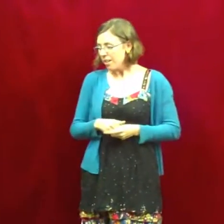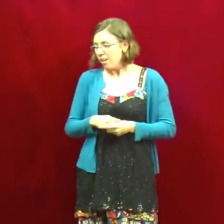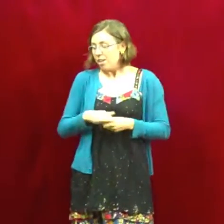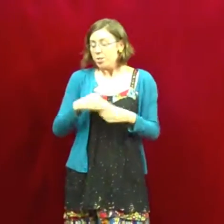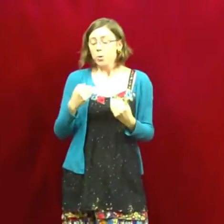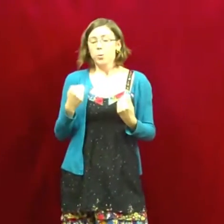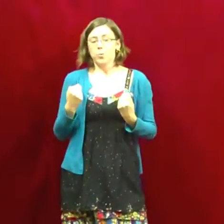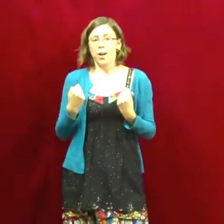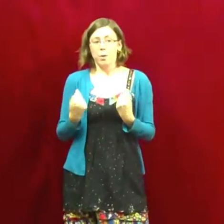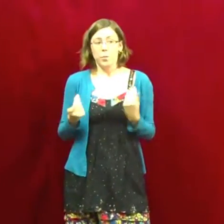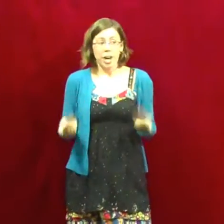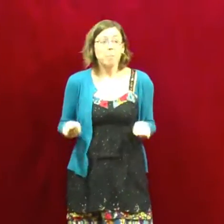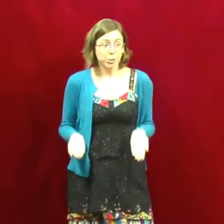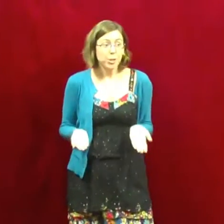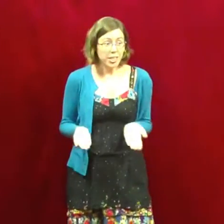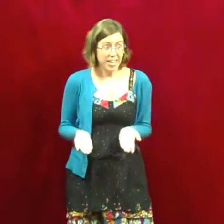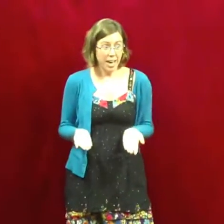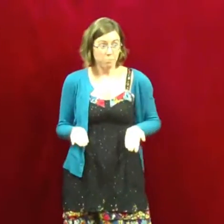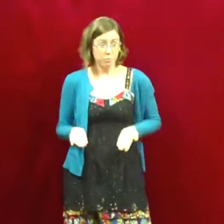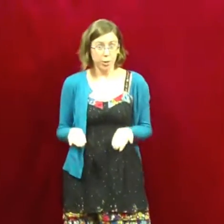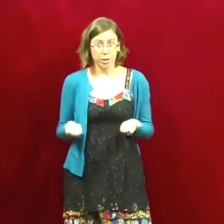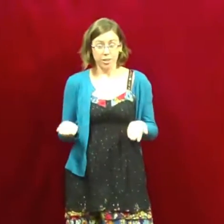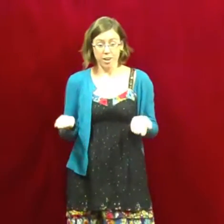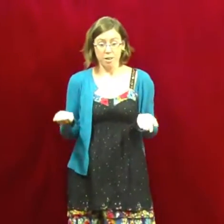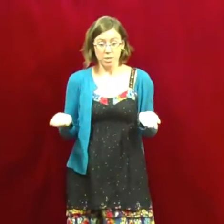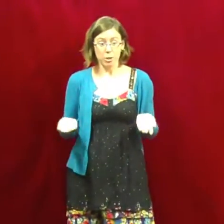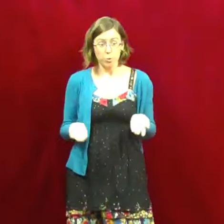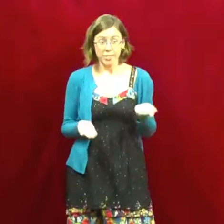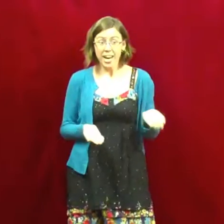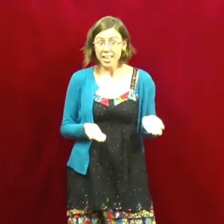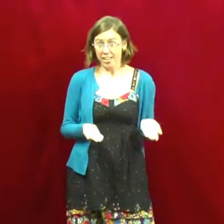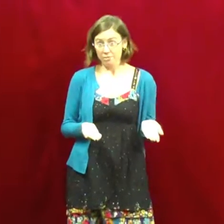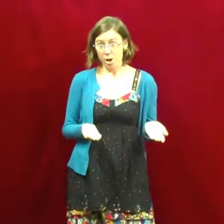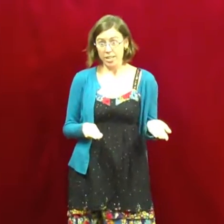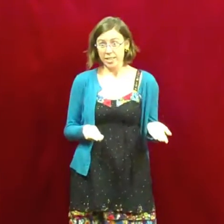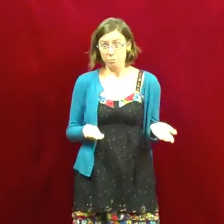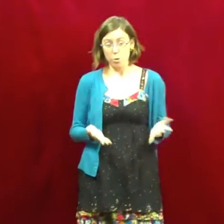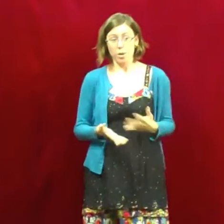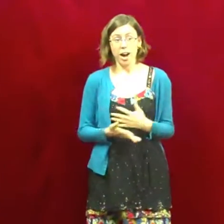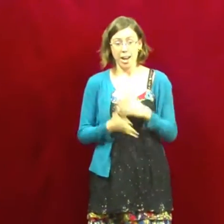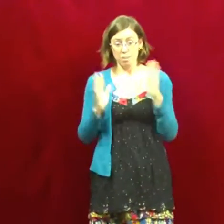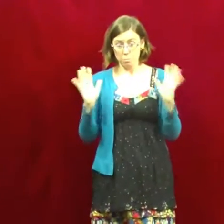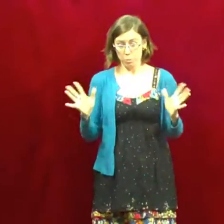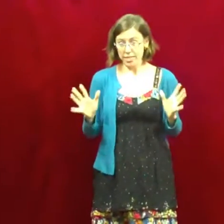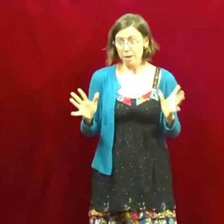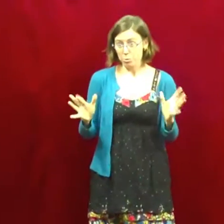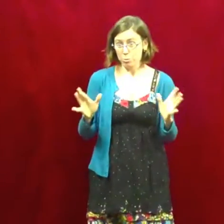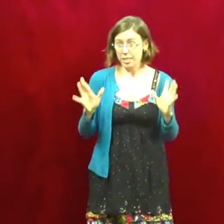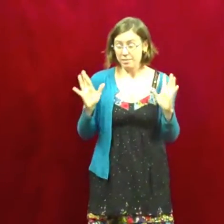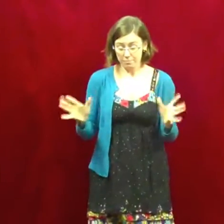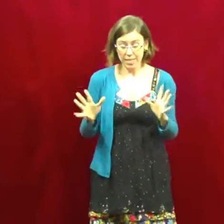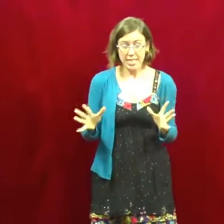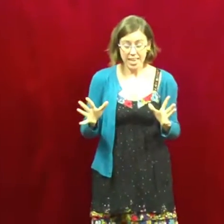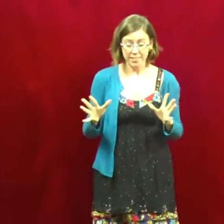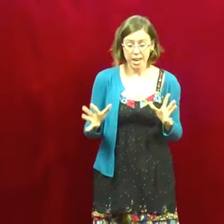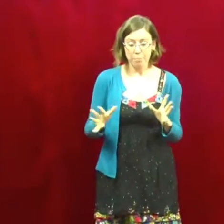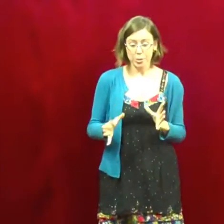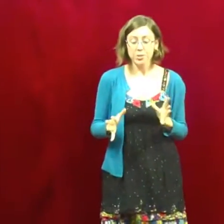So, uh, when an opportunity came for, uh, me to go to a signing of Ari Salvador, I was absolutely giddy at the opportunity.